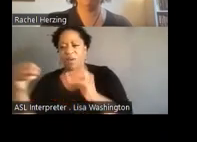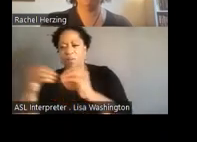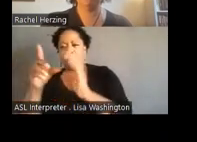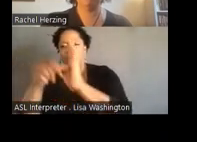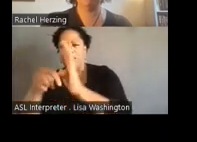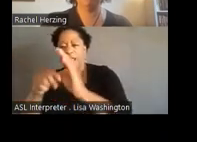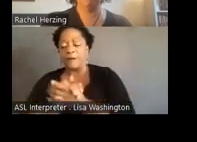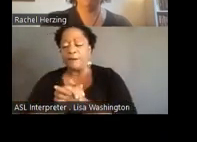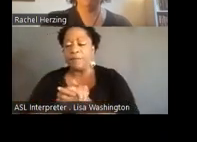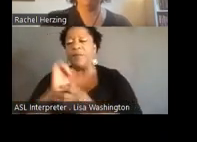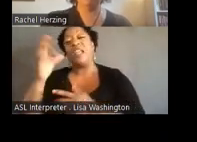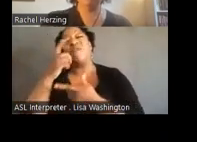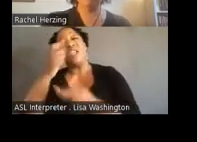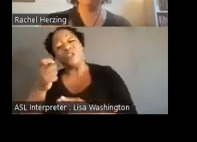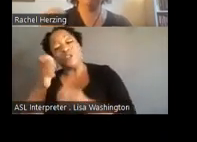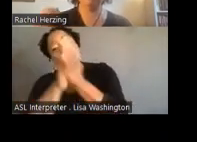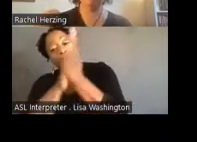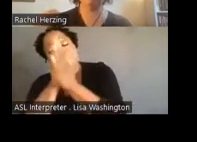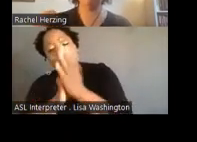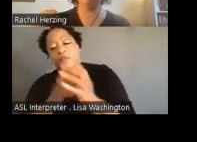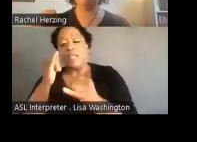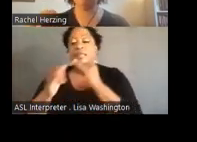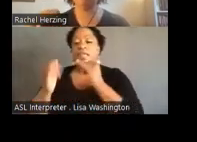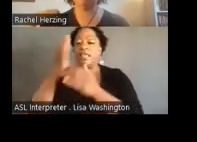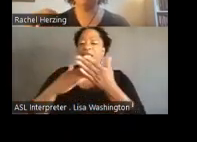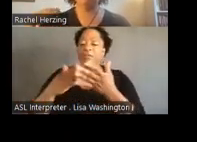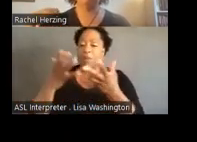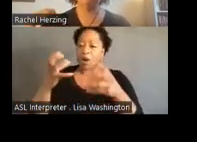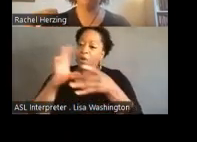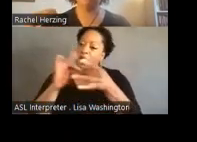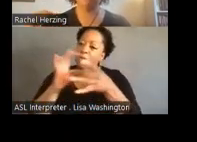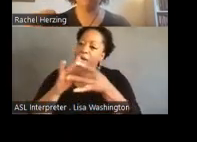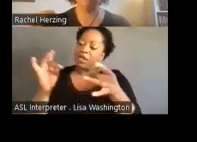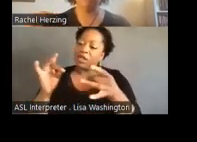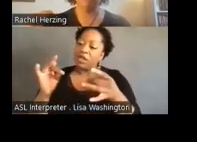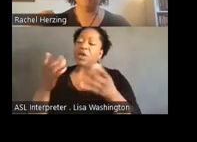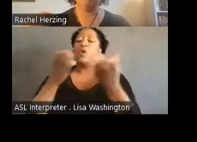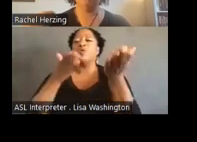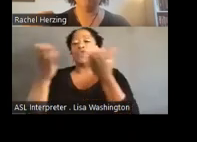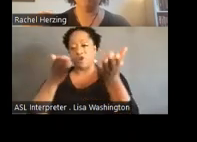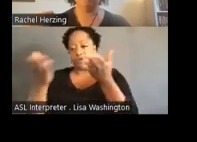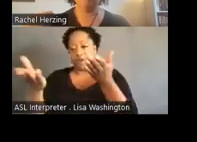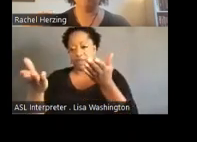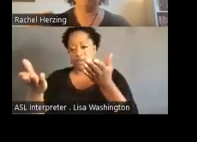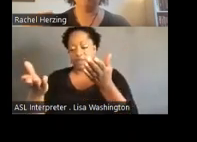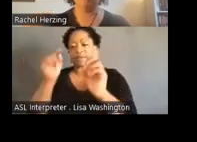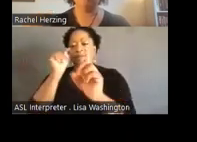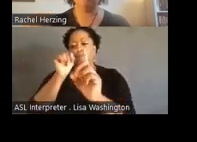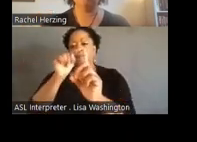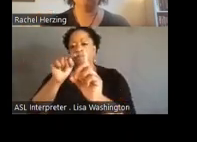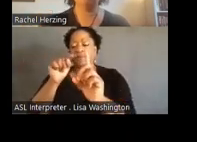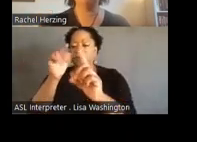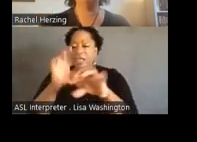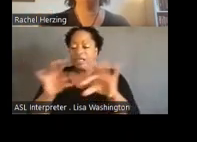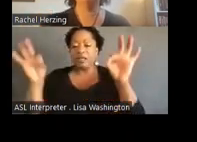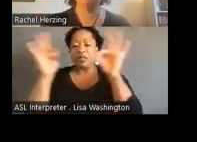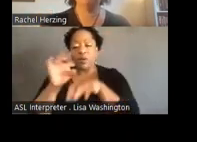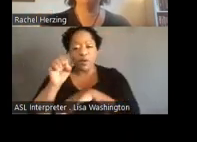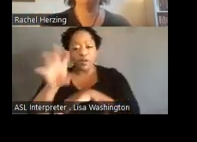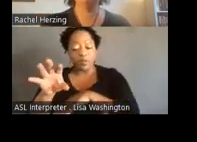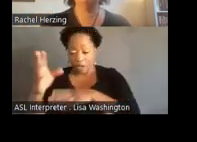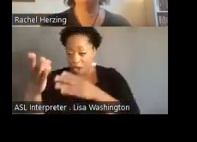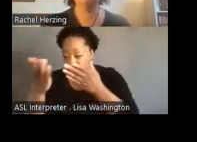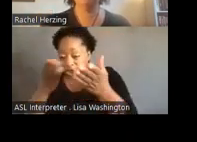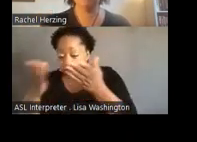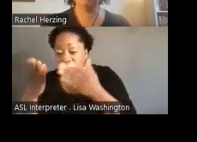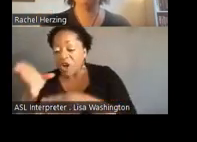that's of interest. The last part that I want to mention was service. And it's really important to note that this wasn't service